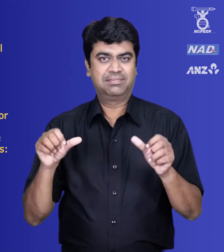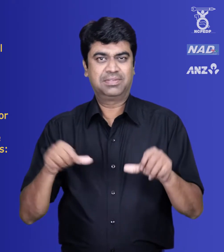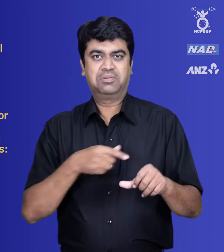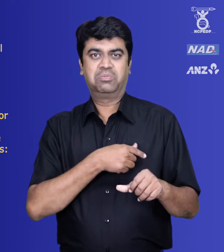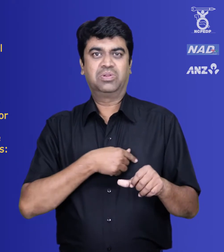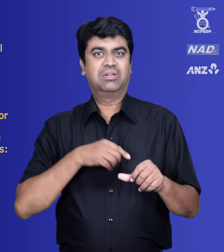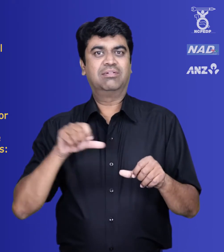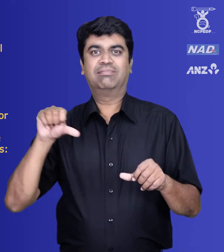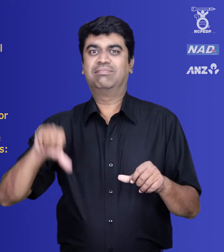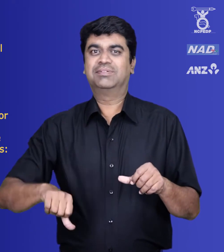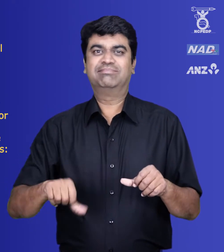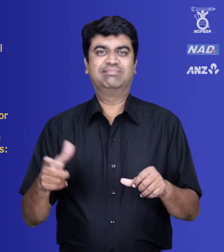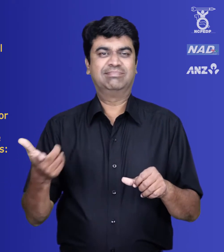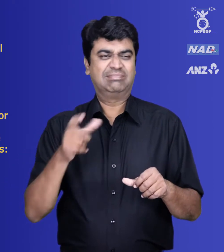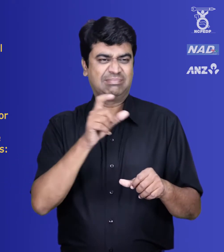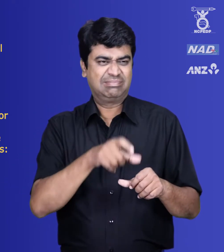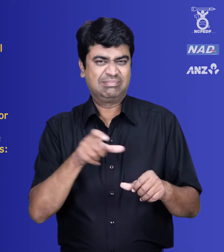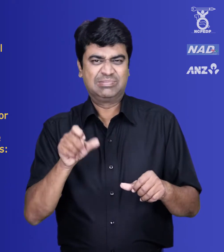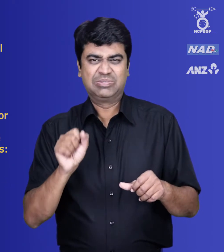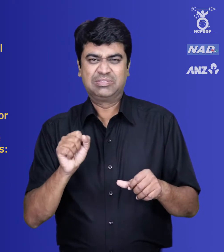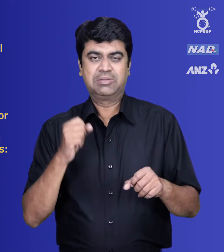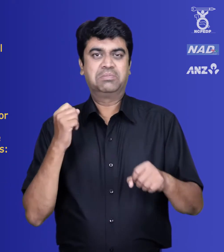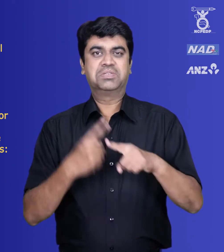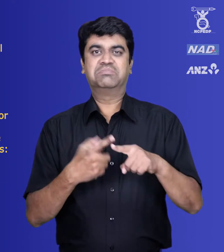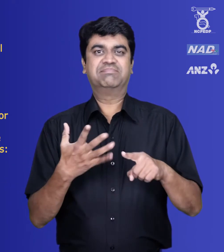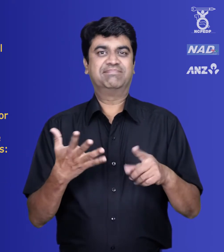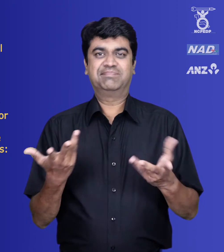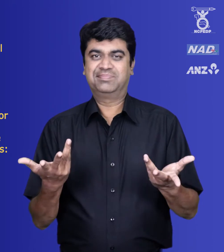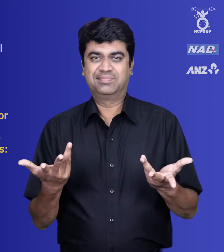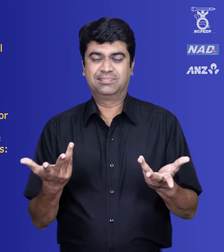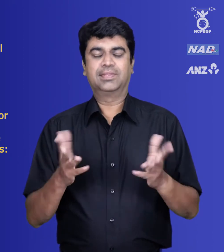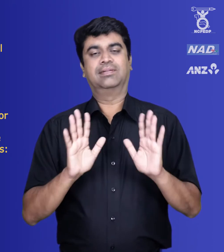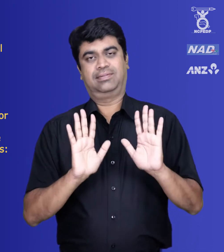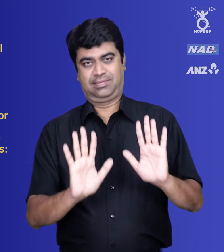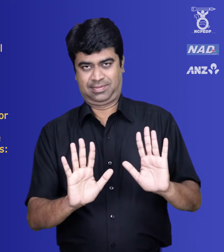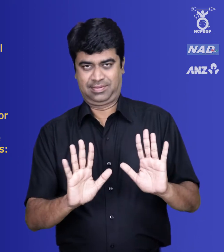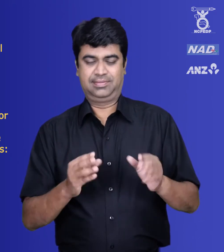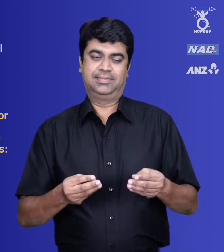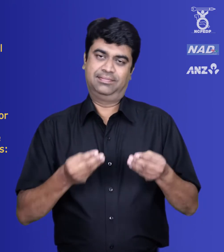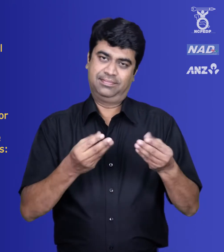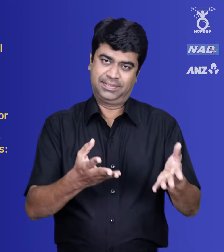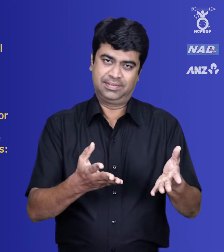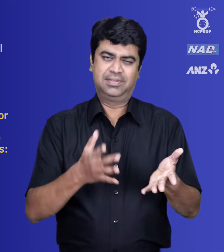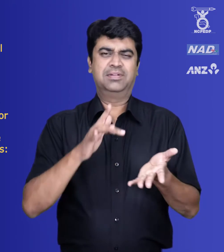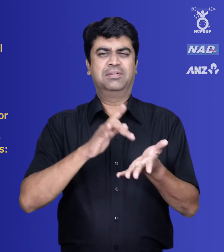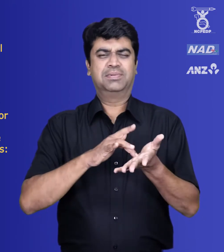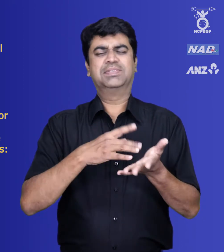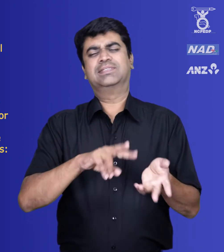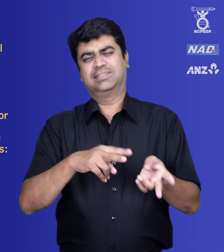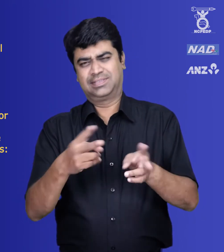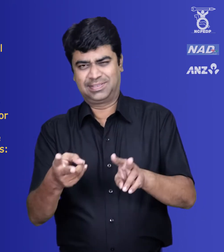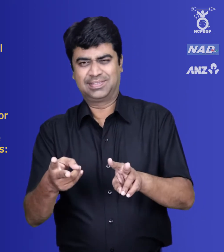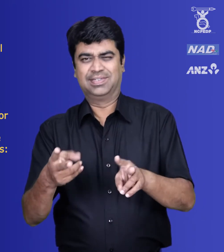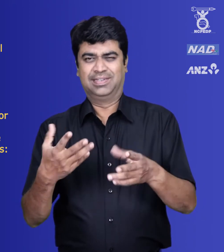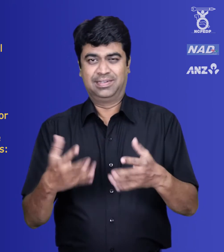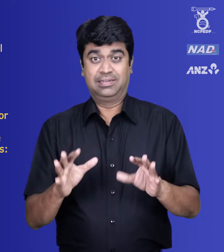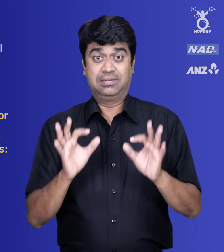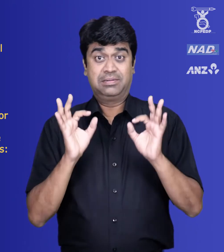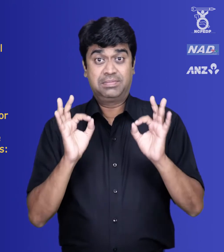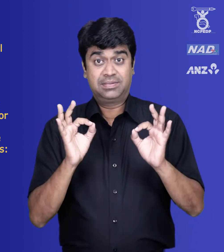post, he may be kept on a supernumerary post until a suitable post is available, 22 he attains the